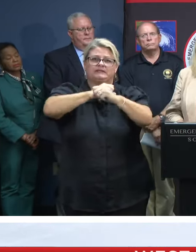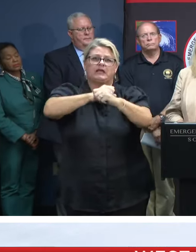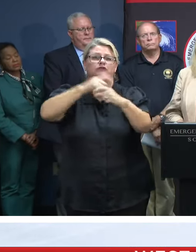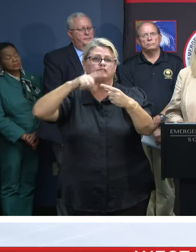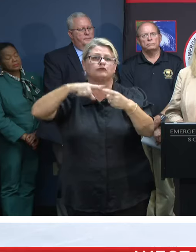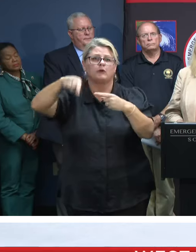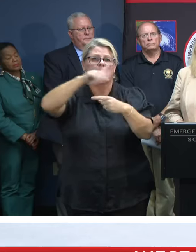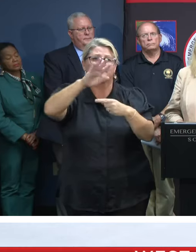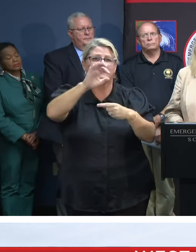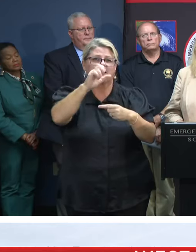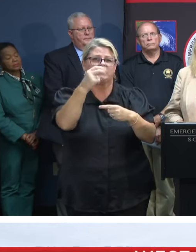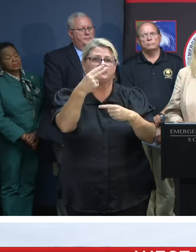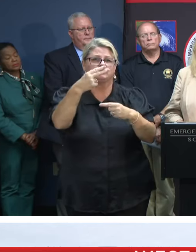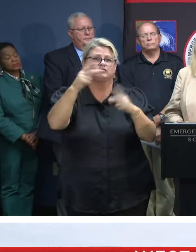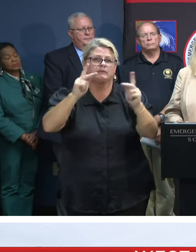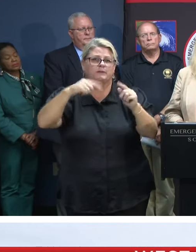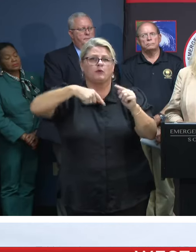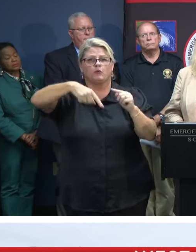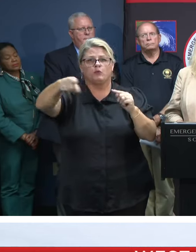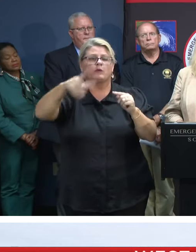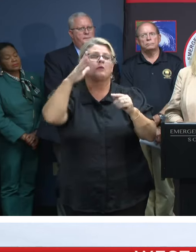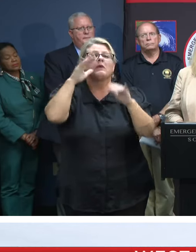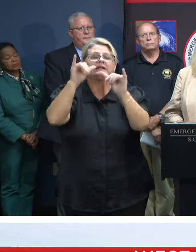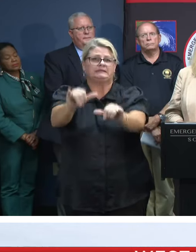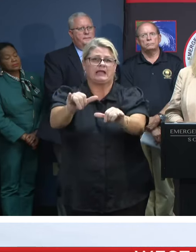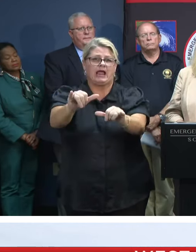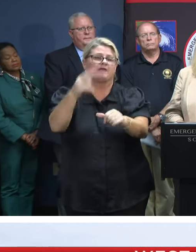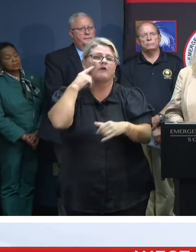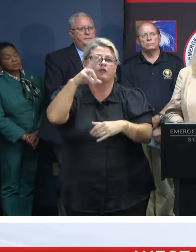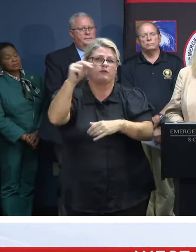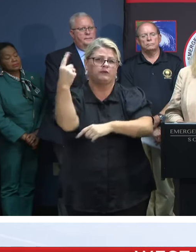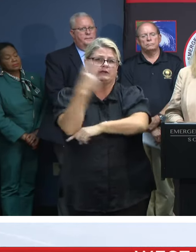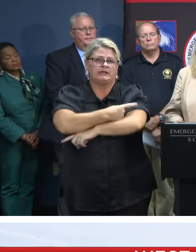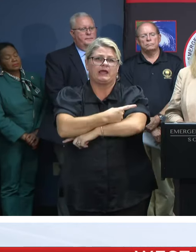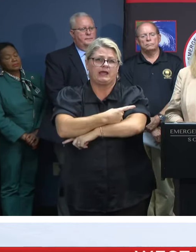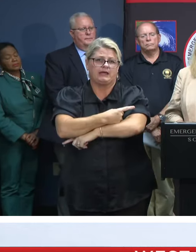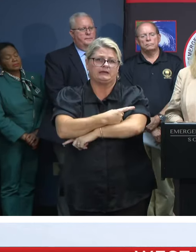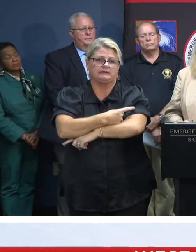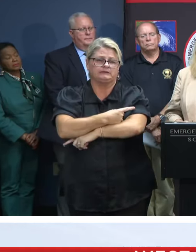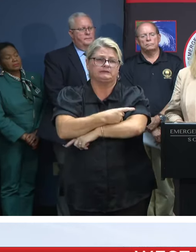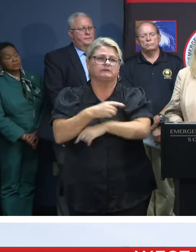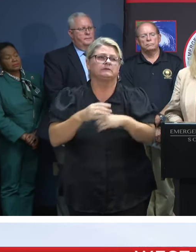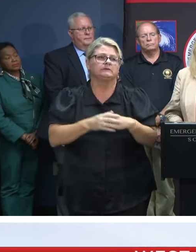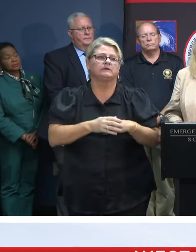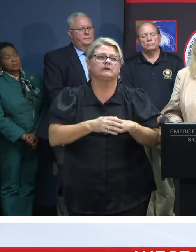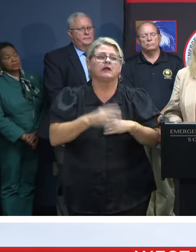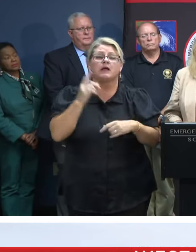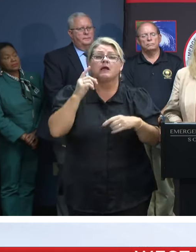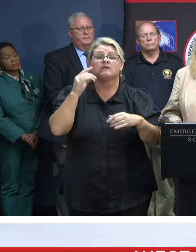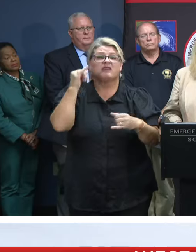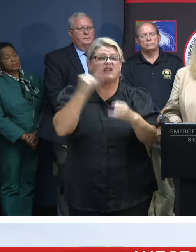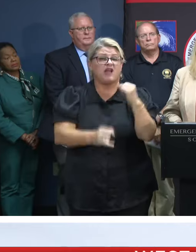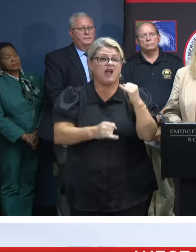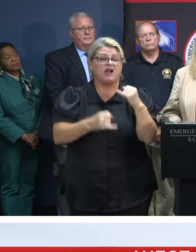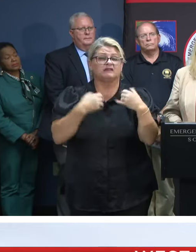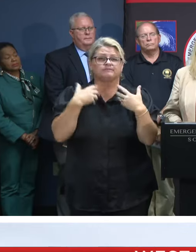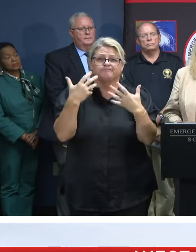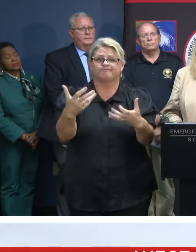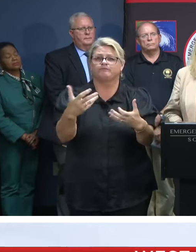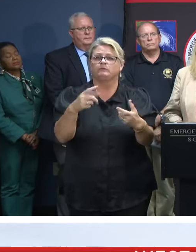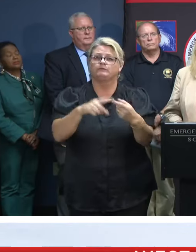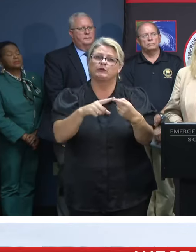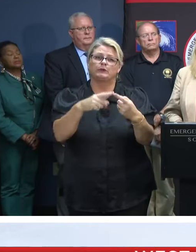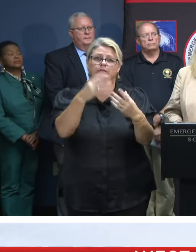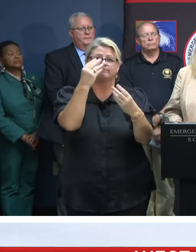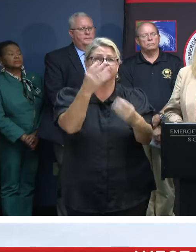structures. These orders will remain in effect for 30 days. And then, in closing, I want to say that